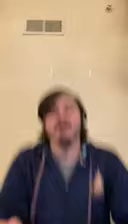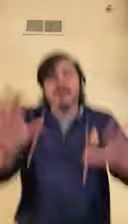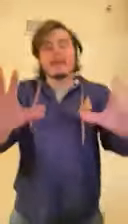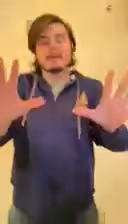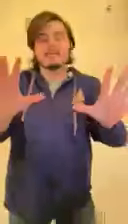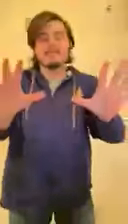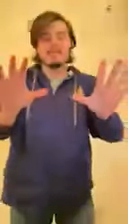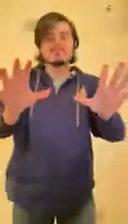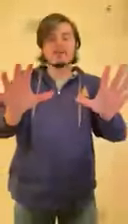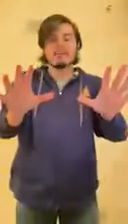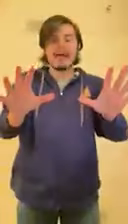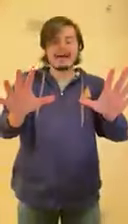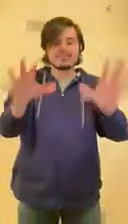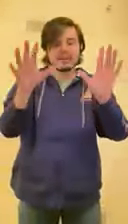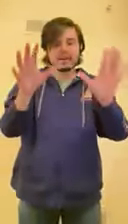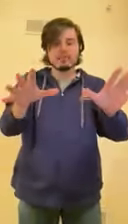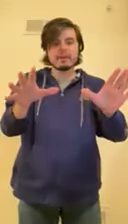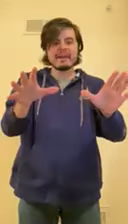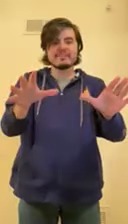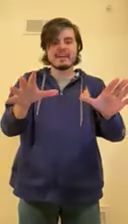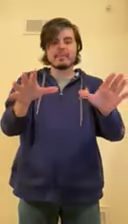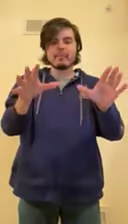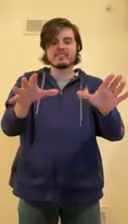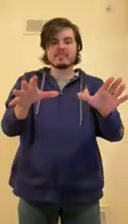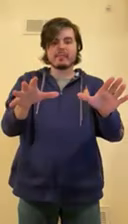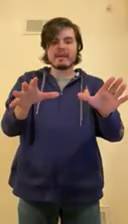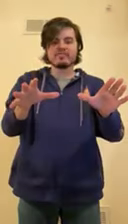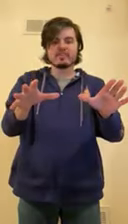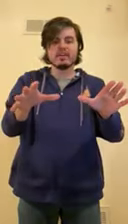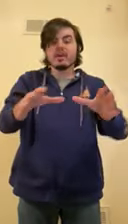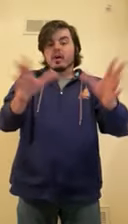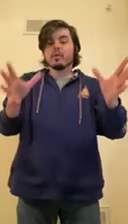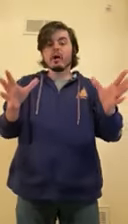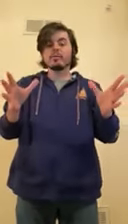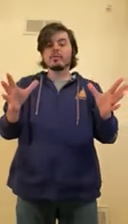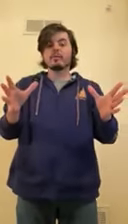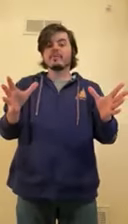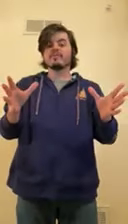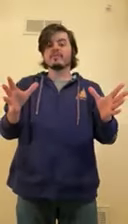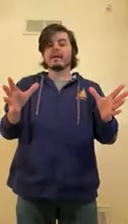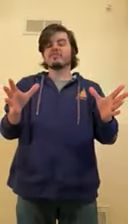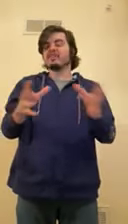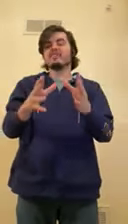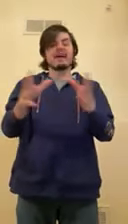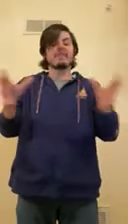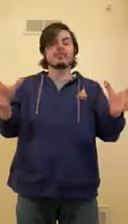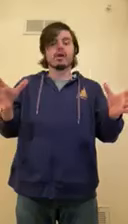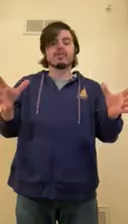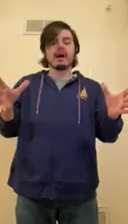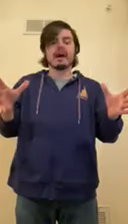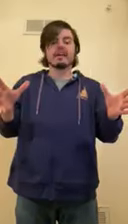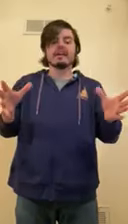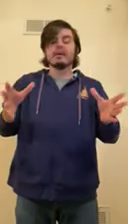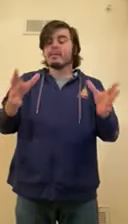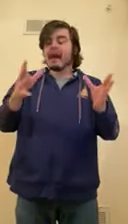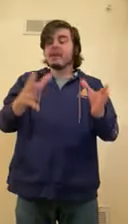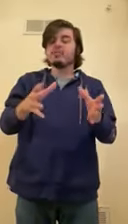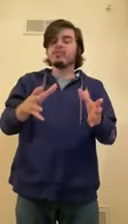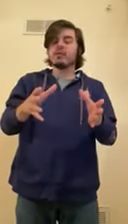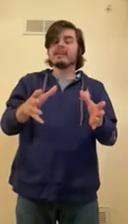Hey, before you scroll past, a quick PSA about misinformation. We all know that misinformation is ever online, but how do you avoid it